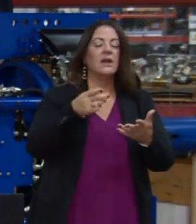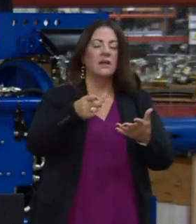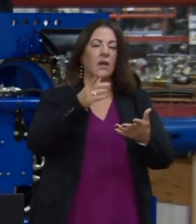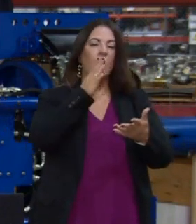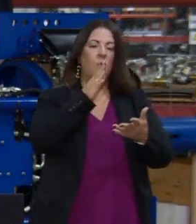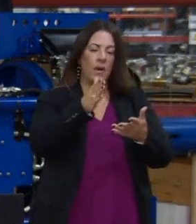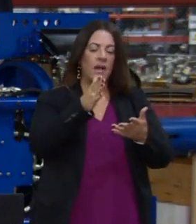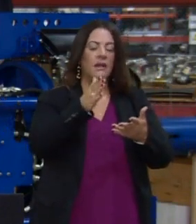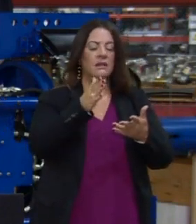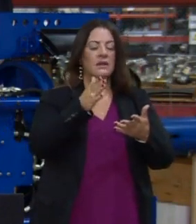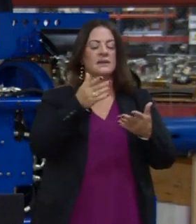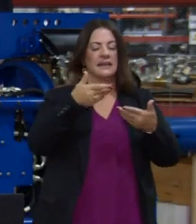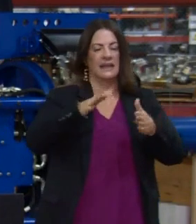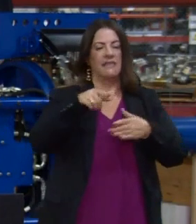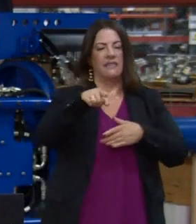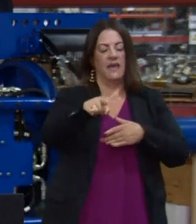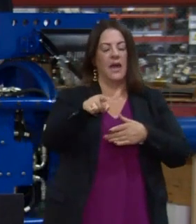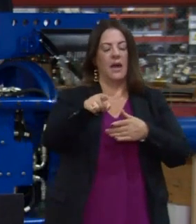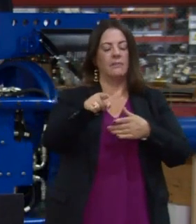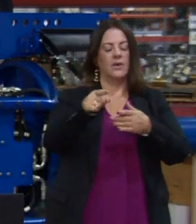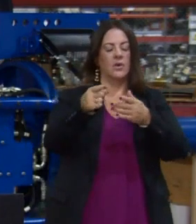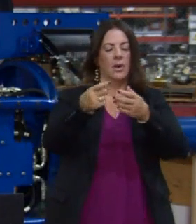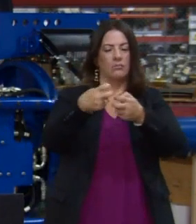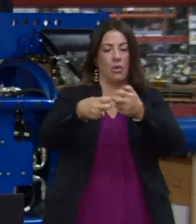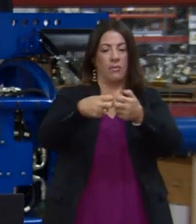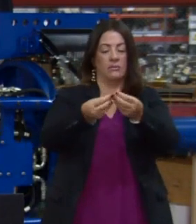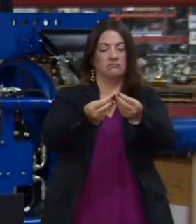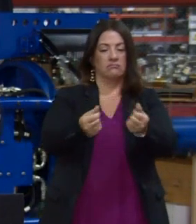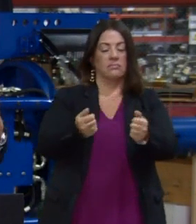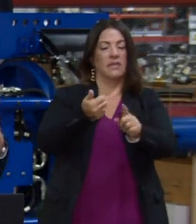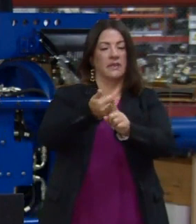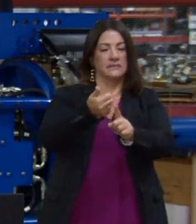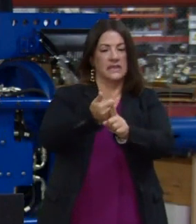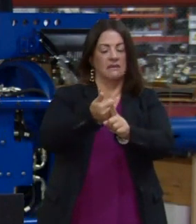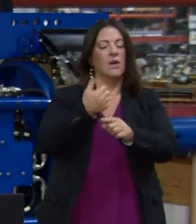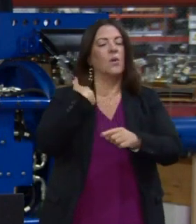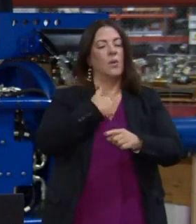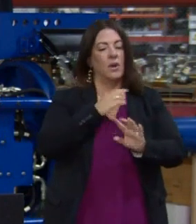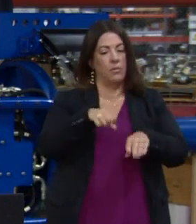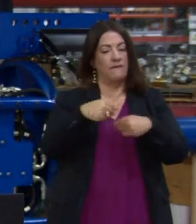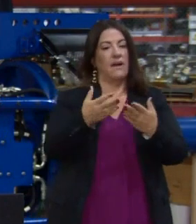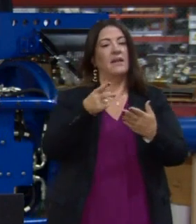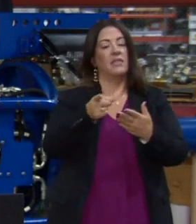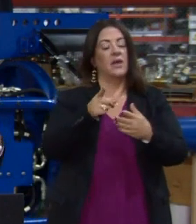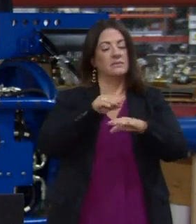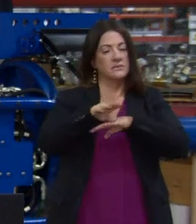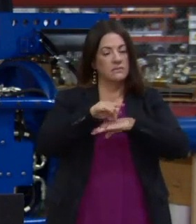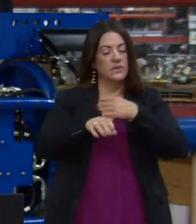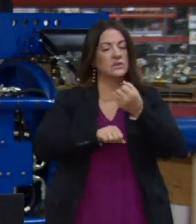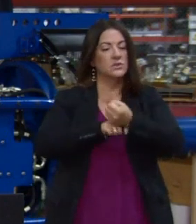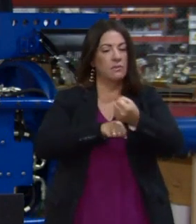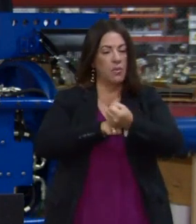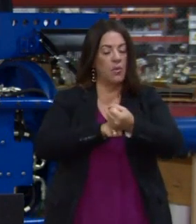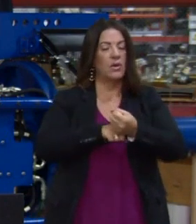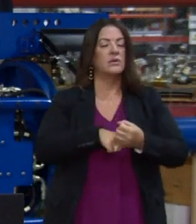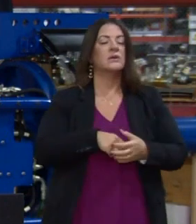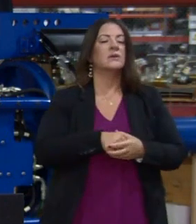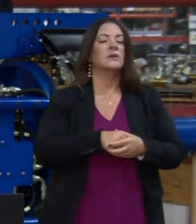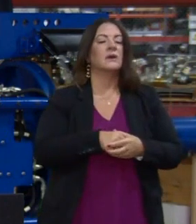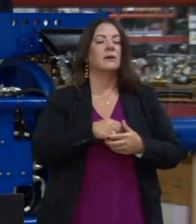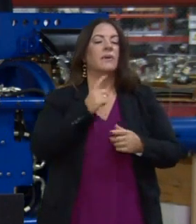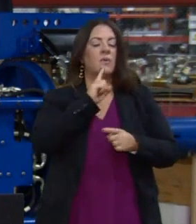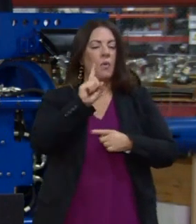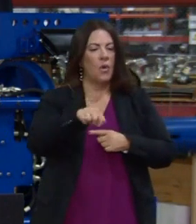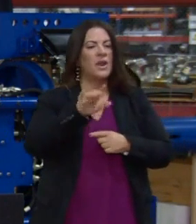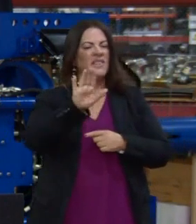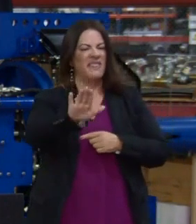effort at a local level. We are advising and counseling them to move forward and reinstitute the stay-at-home